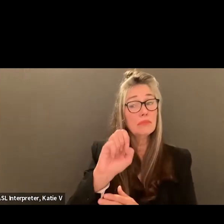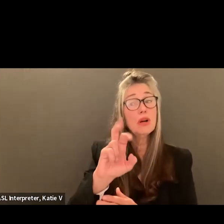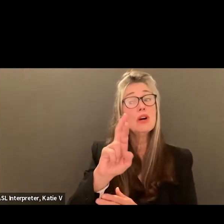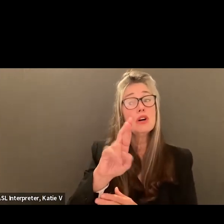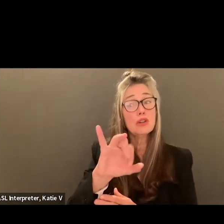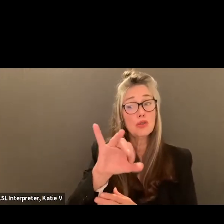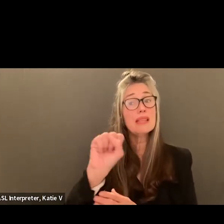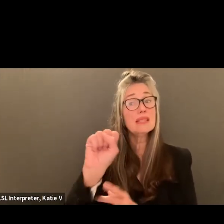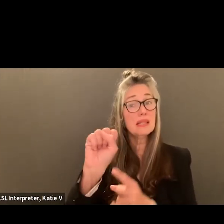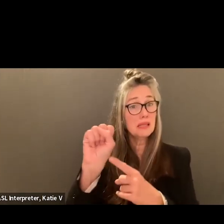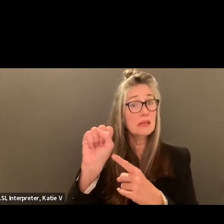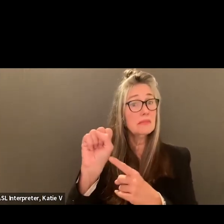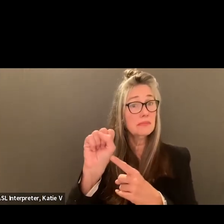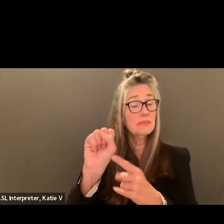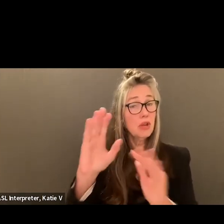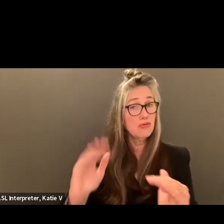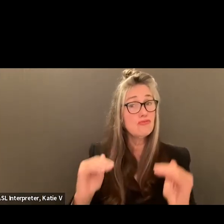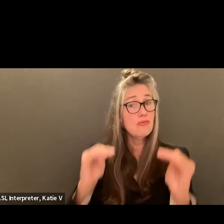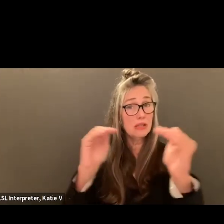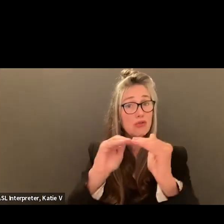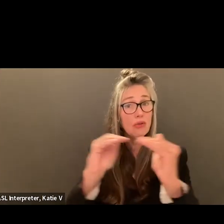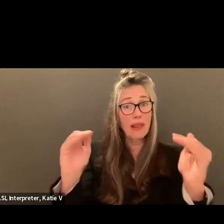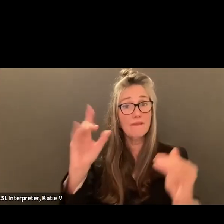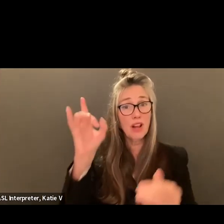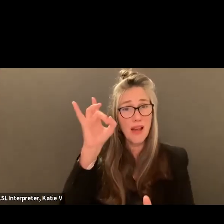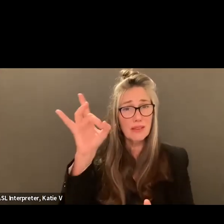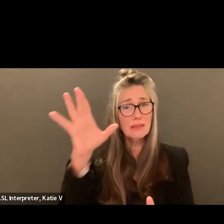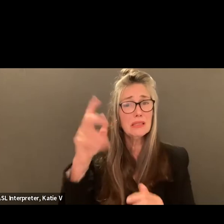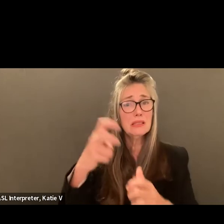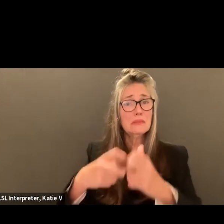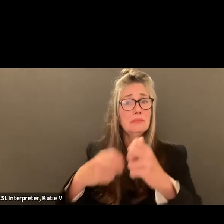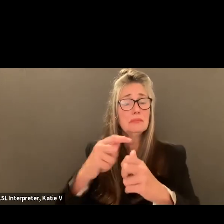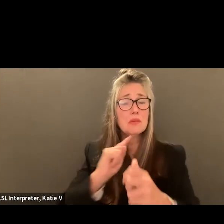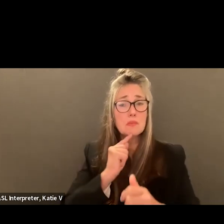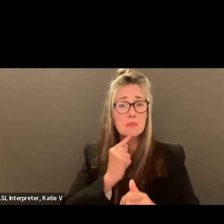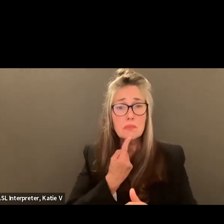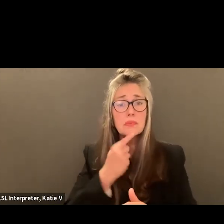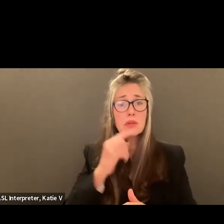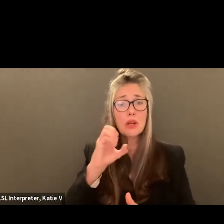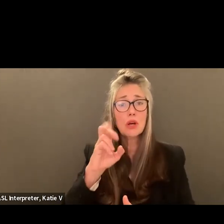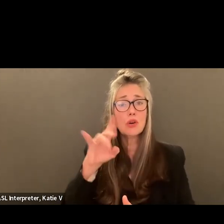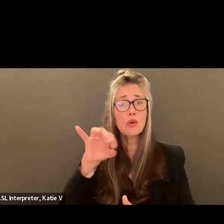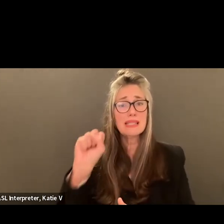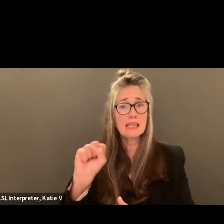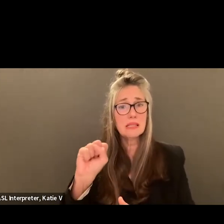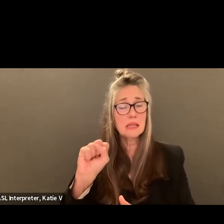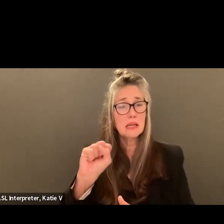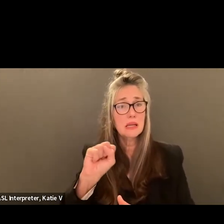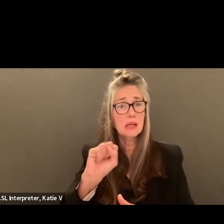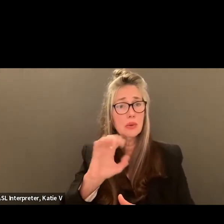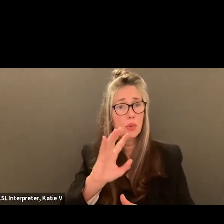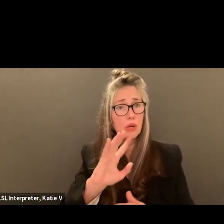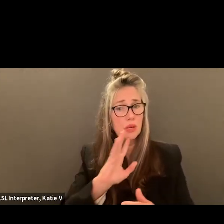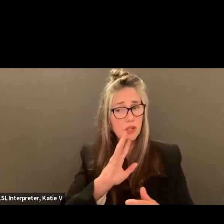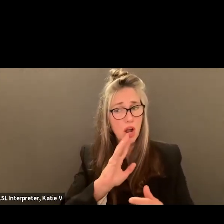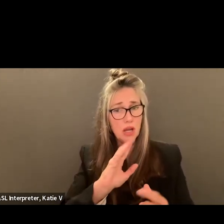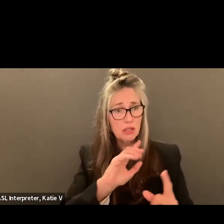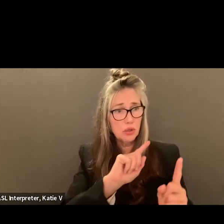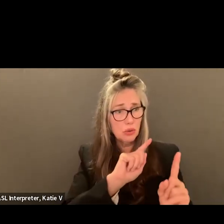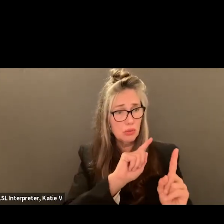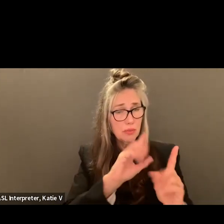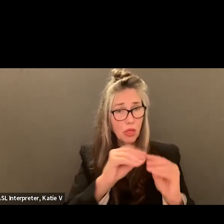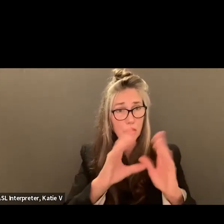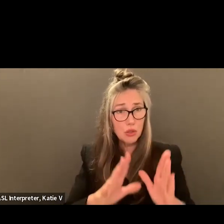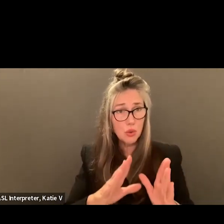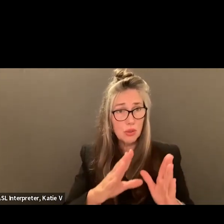So, I think to raising it to that level of, you know, again, as we're talking to students about crisis, what, you know, elevates